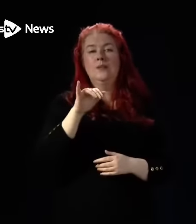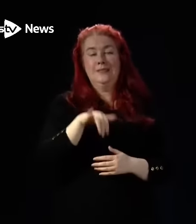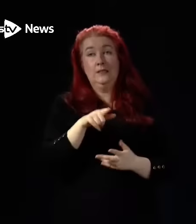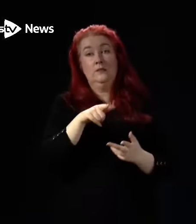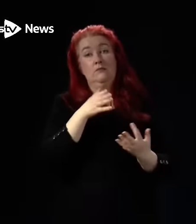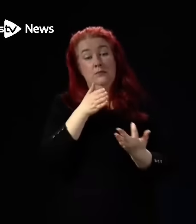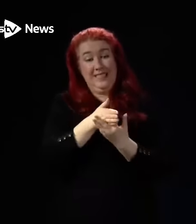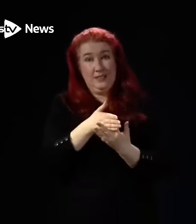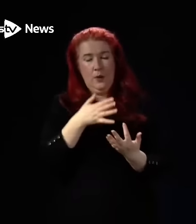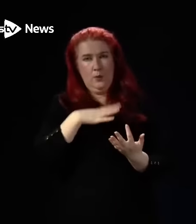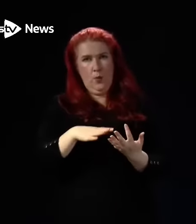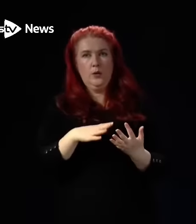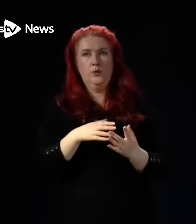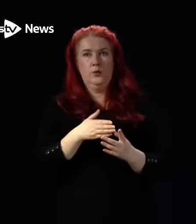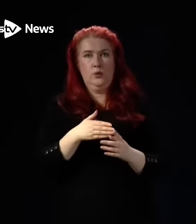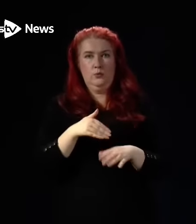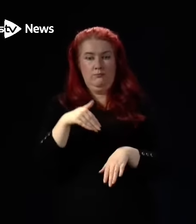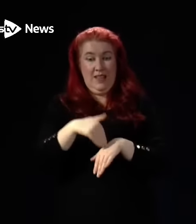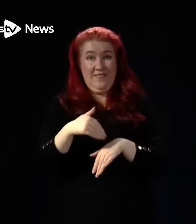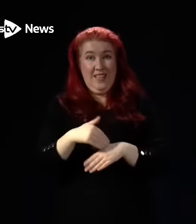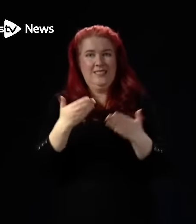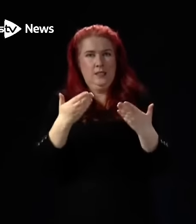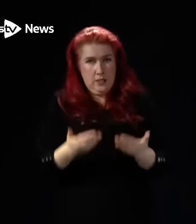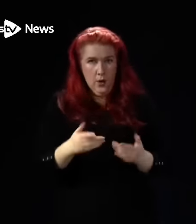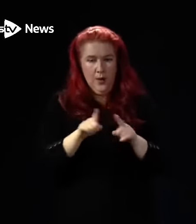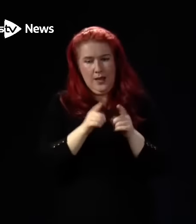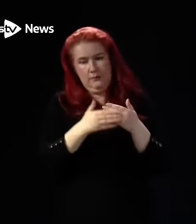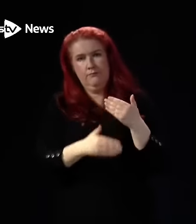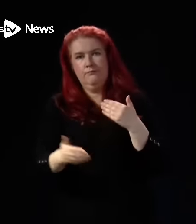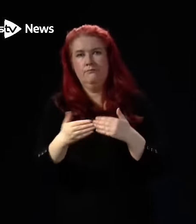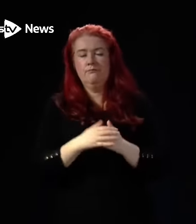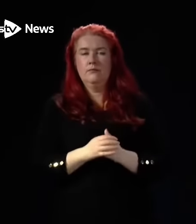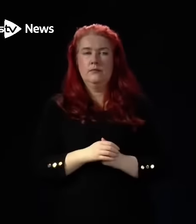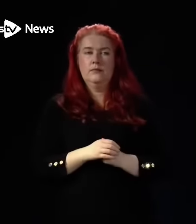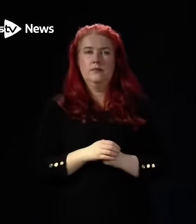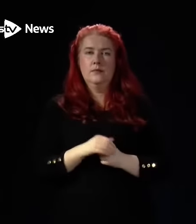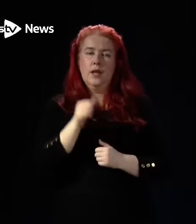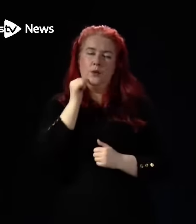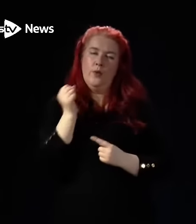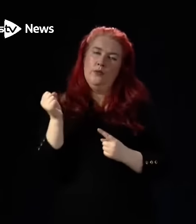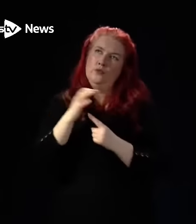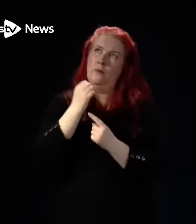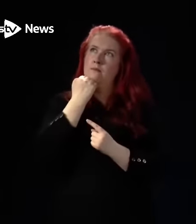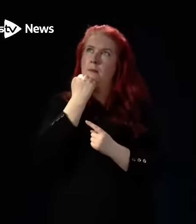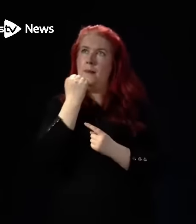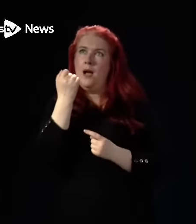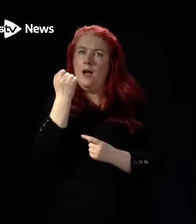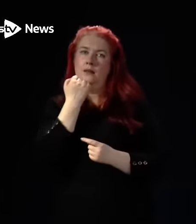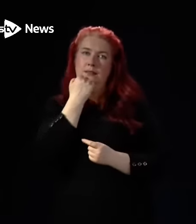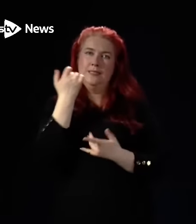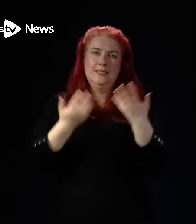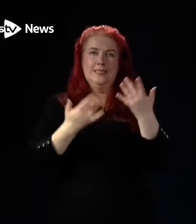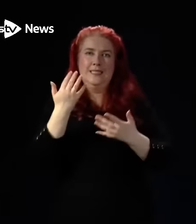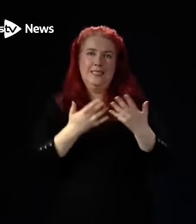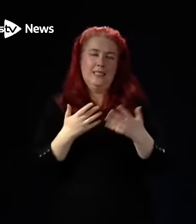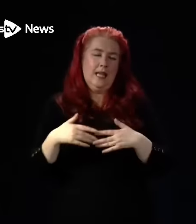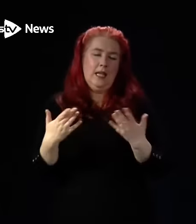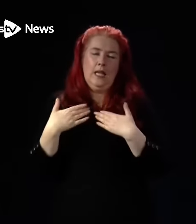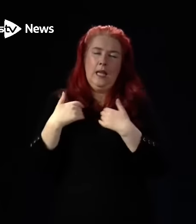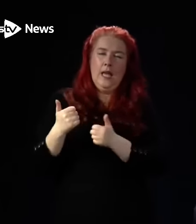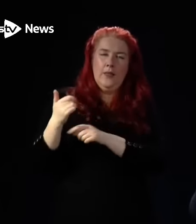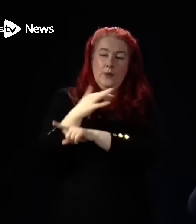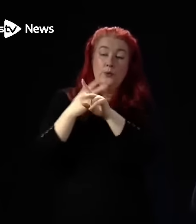that we want to have an ongoing basis. The headline statistics on any aspect of health and social care